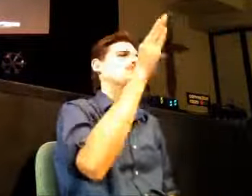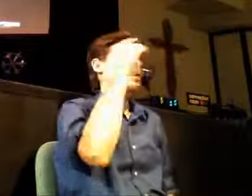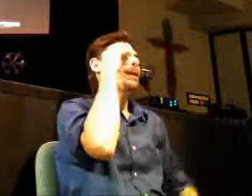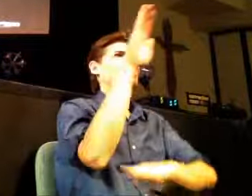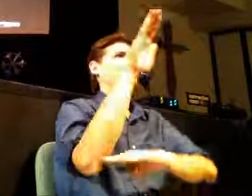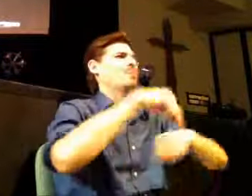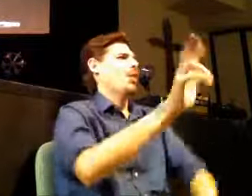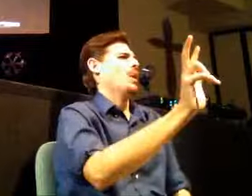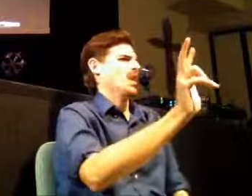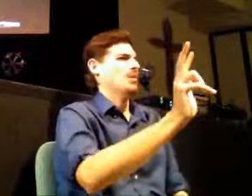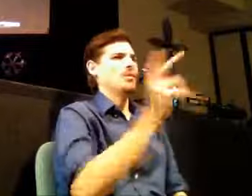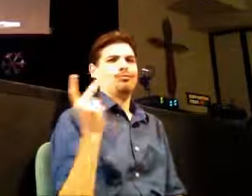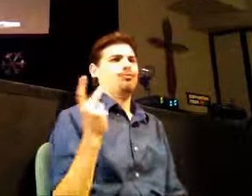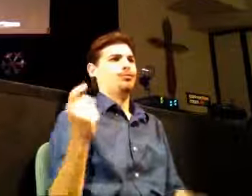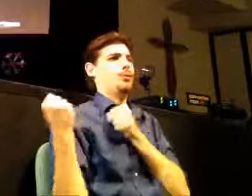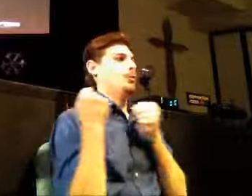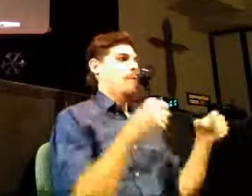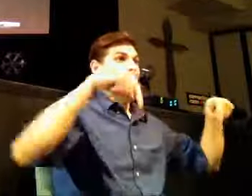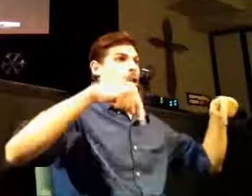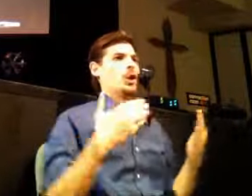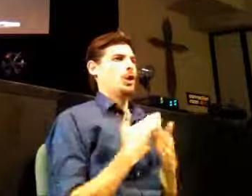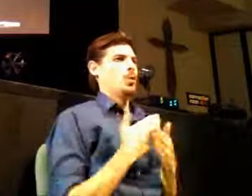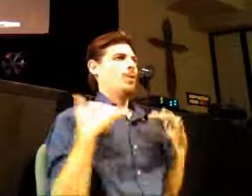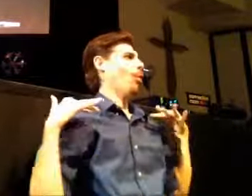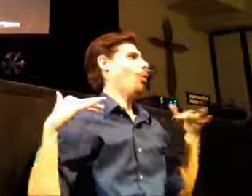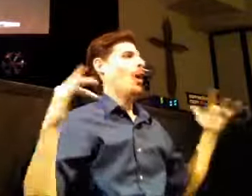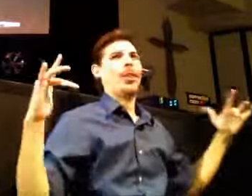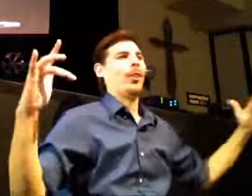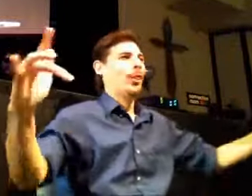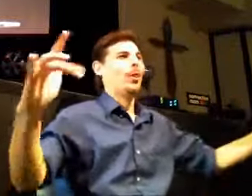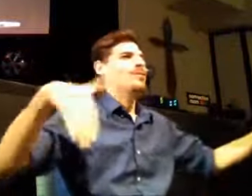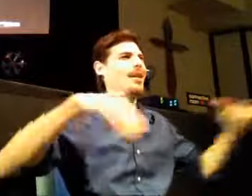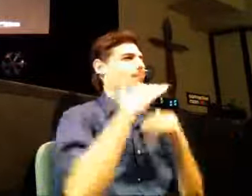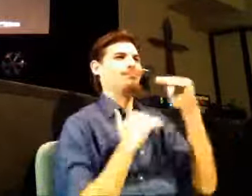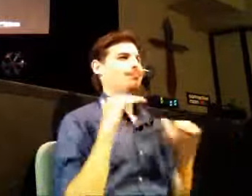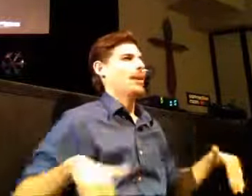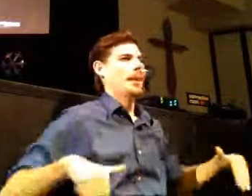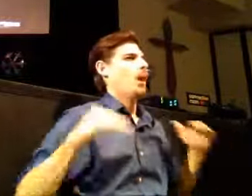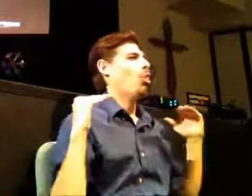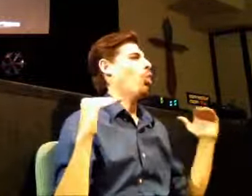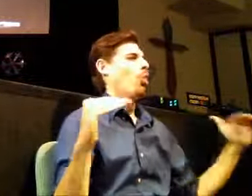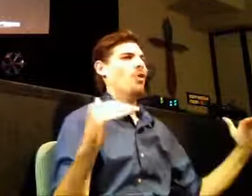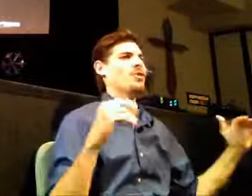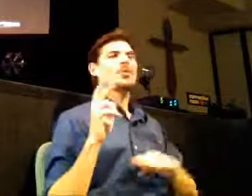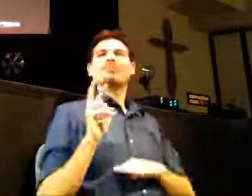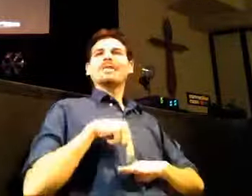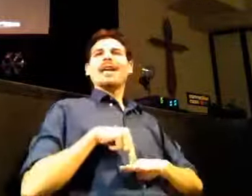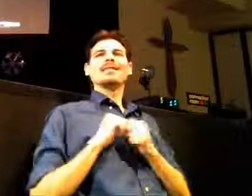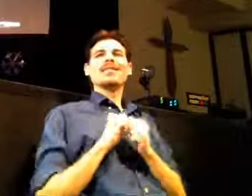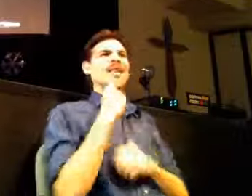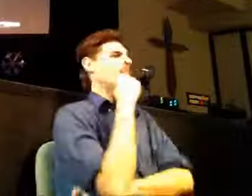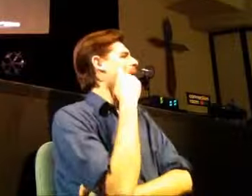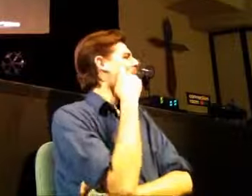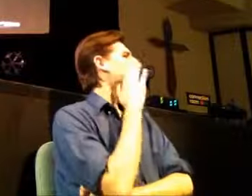we the offer, came up here and we just stood on this piece of property. There's nothing but just a few graded spots. And we prayed for a little bit, and Roger's like, I don't think we're going to make And went, yes, we're going to make it, right? He said, let's pick up a rock.